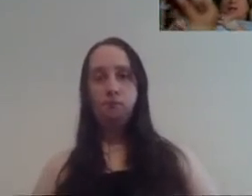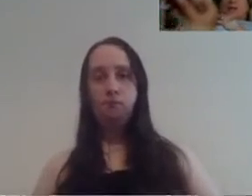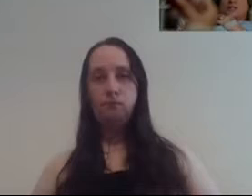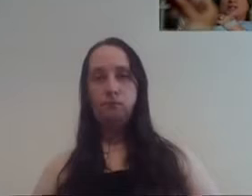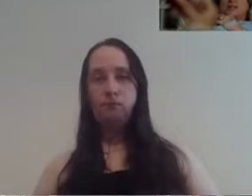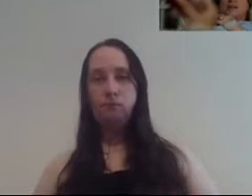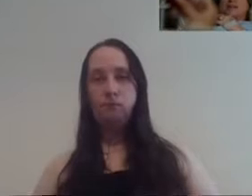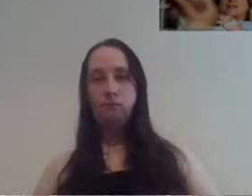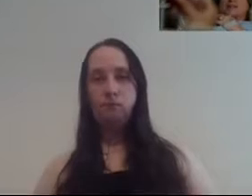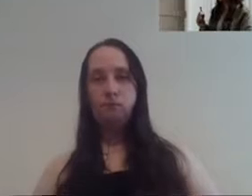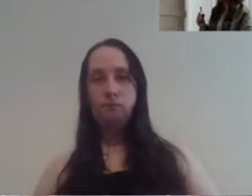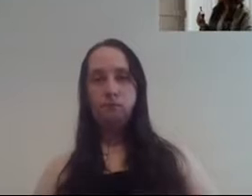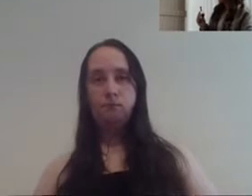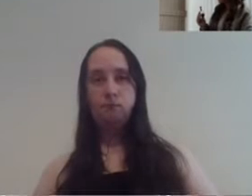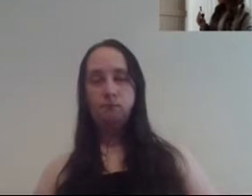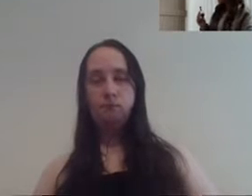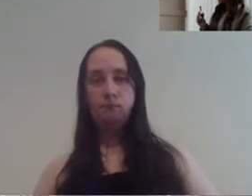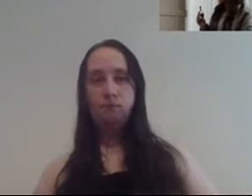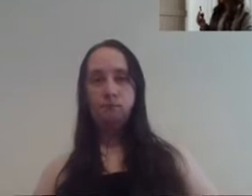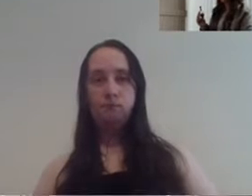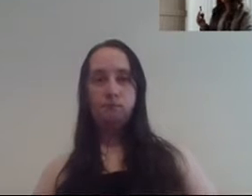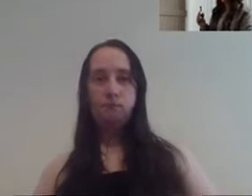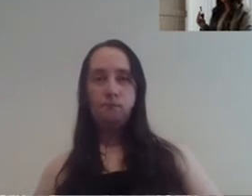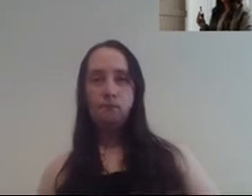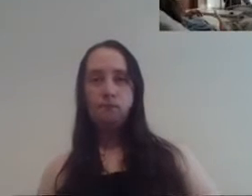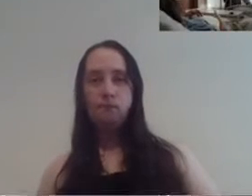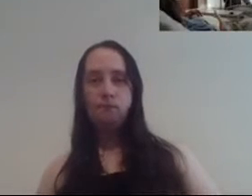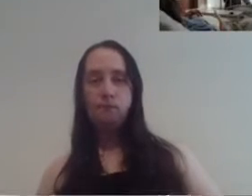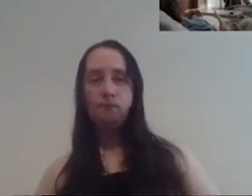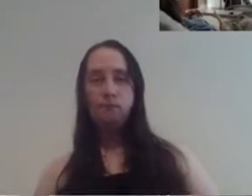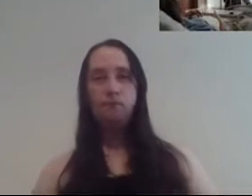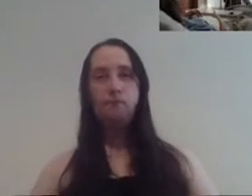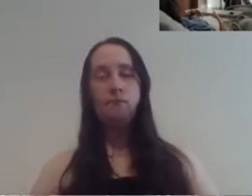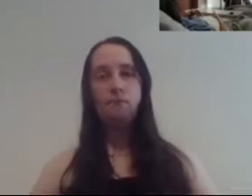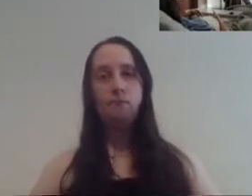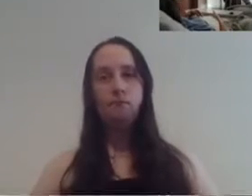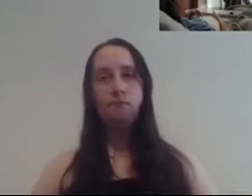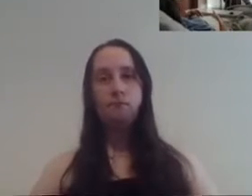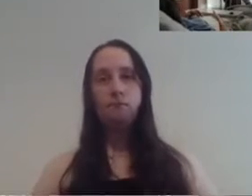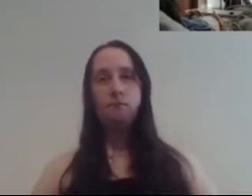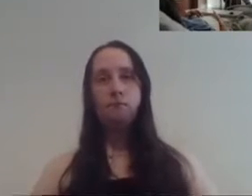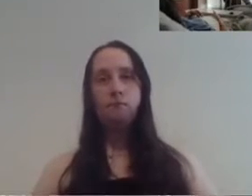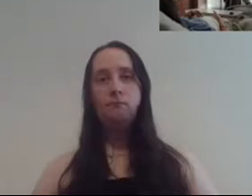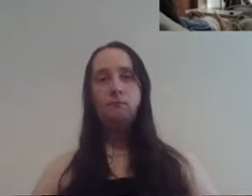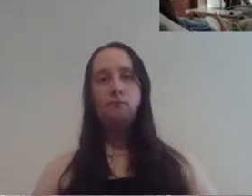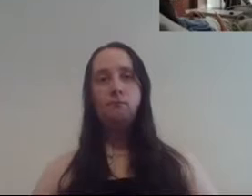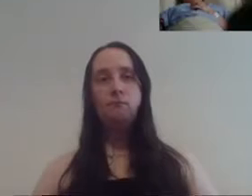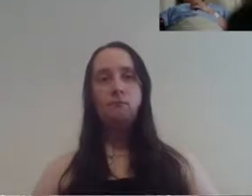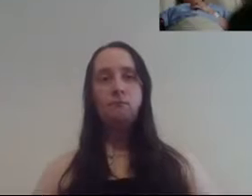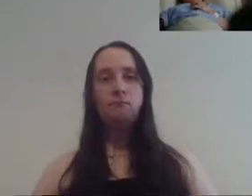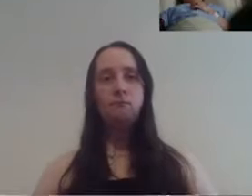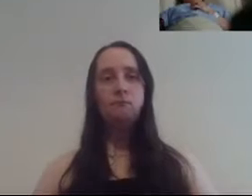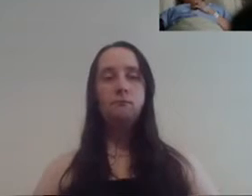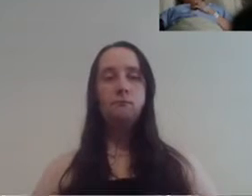you switched the vials I did the one you drank won't cure your heart but it will lessen the effects of seven cold and flu symptoms